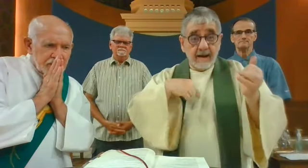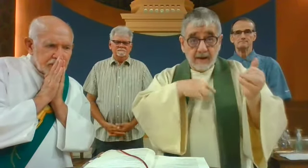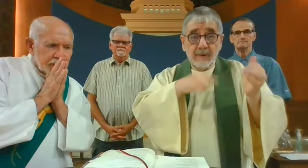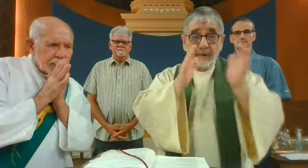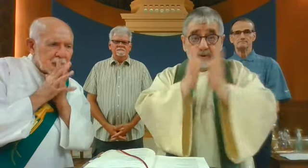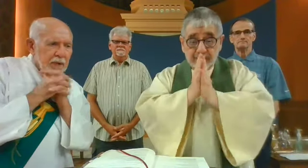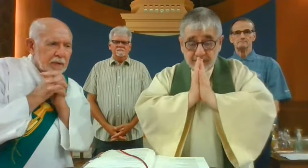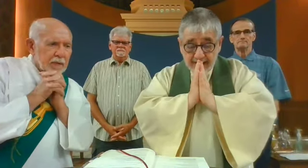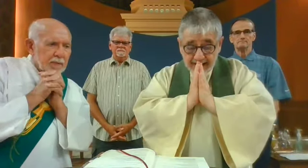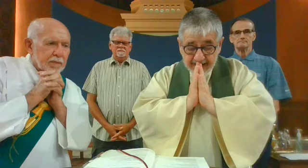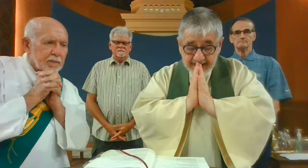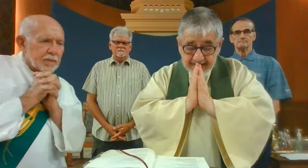Let us pray.